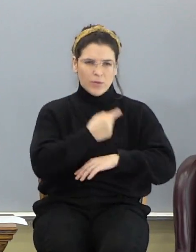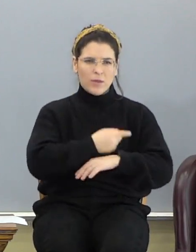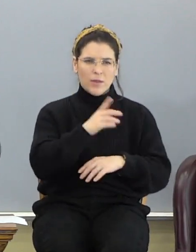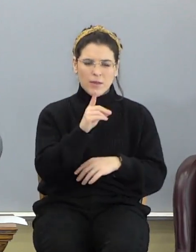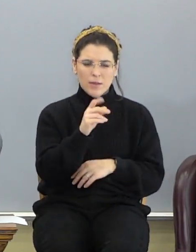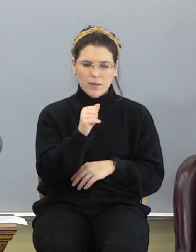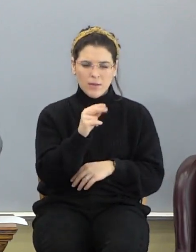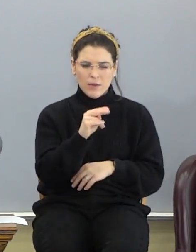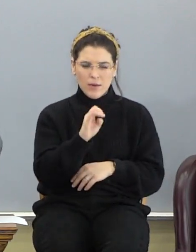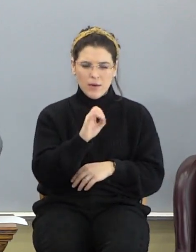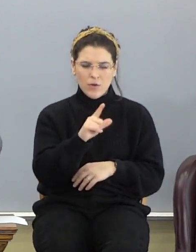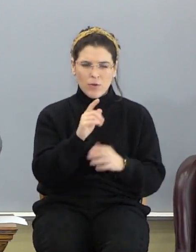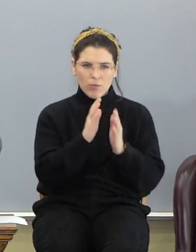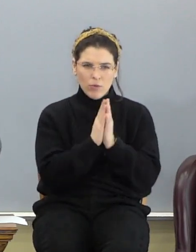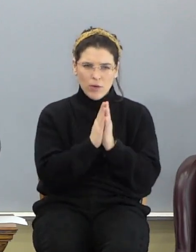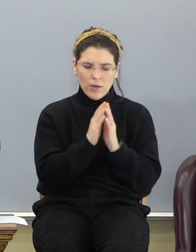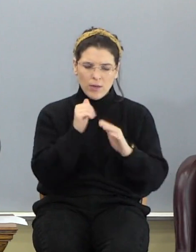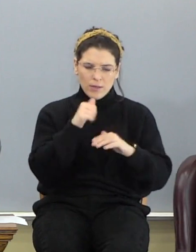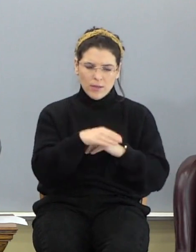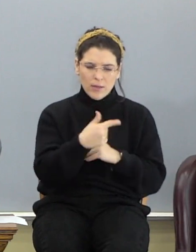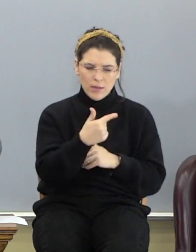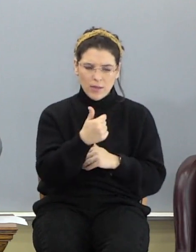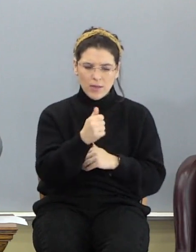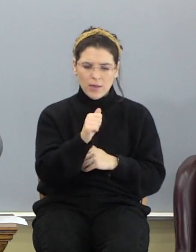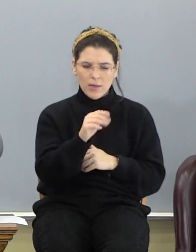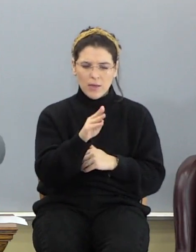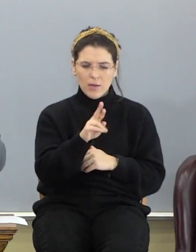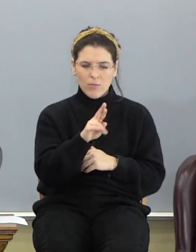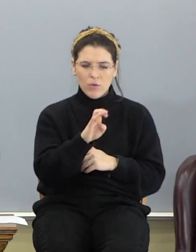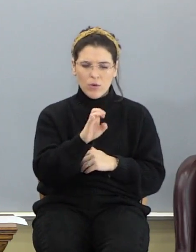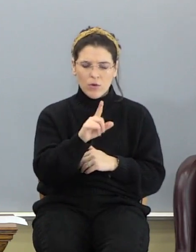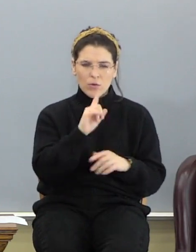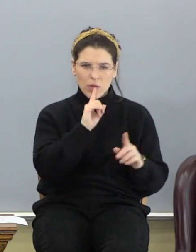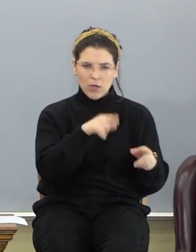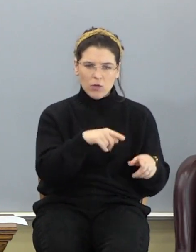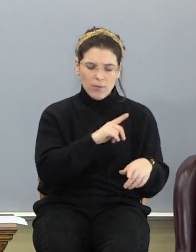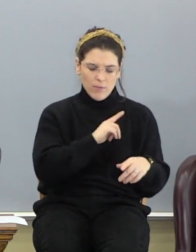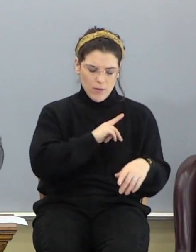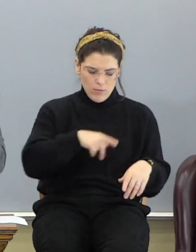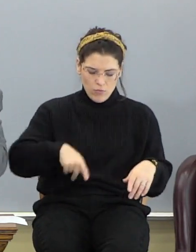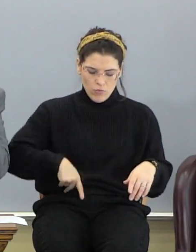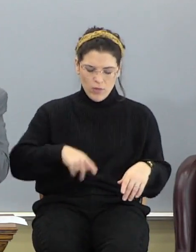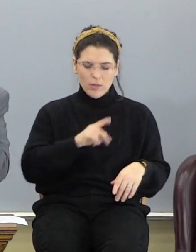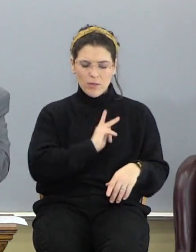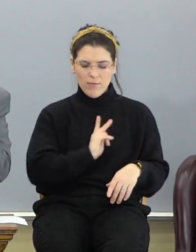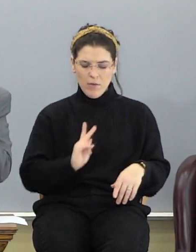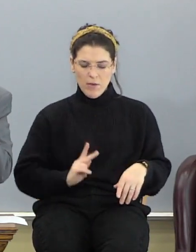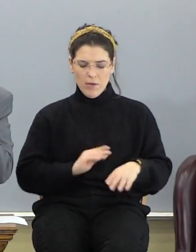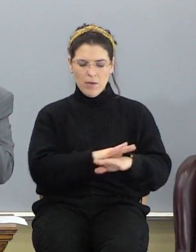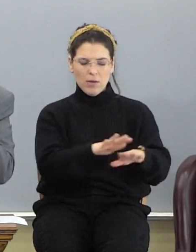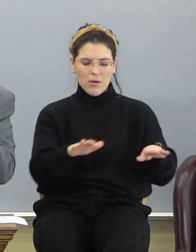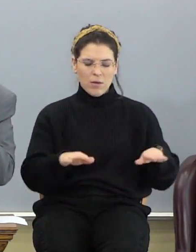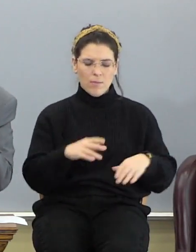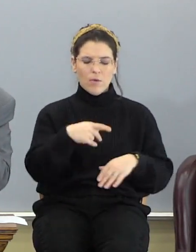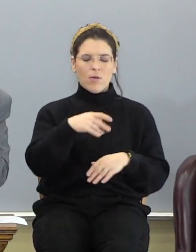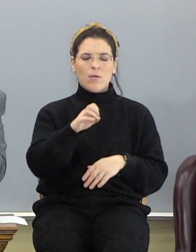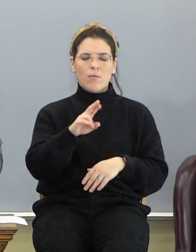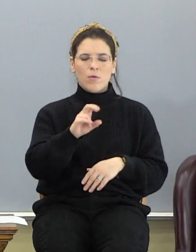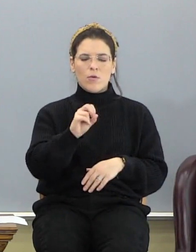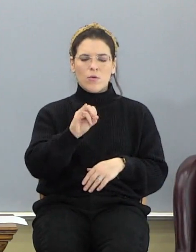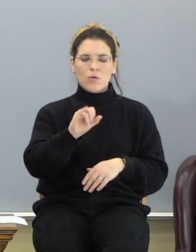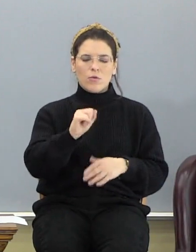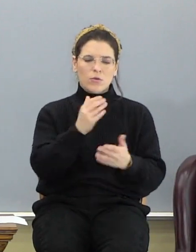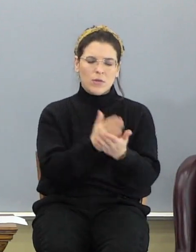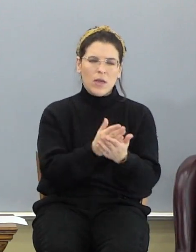prayed, God sent Gabriel to answer him. But the prince of the kingdom of Persia withstood me, one